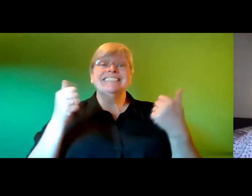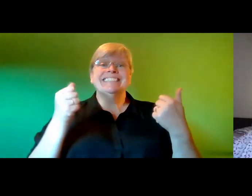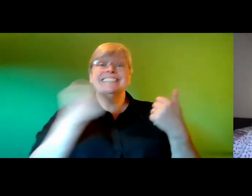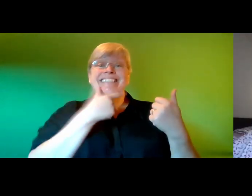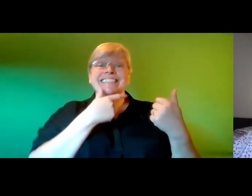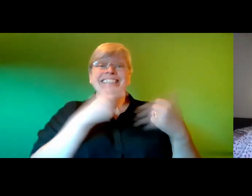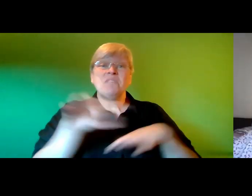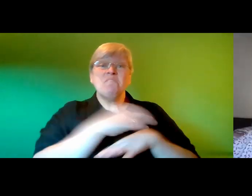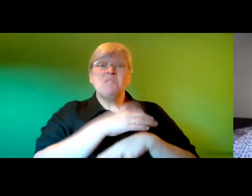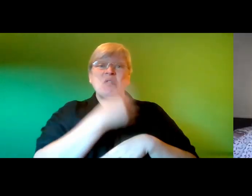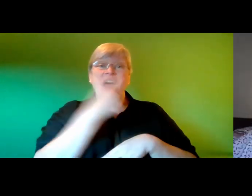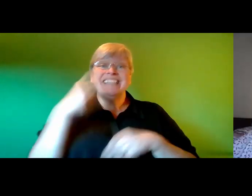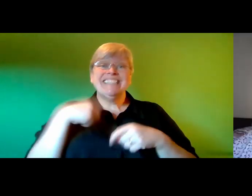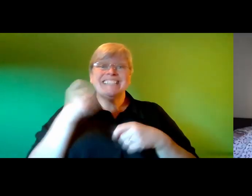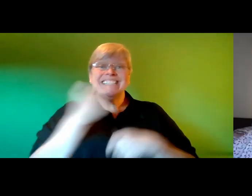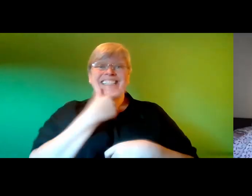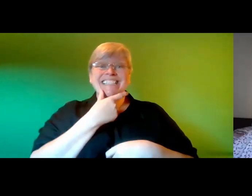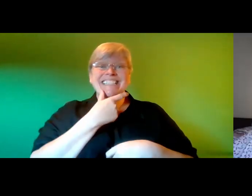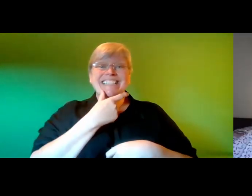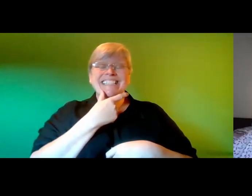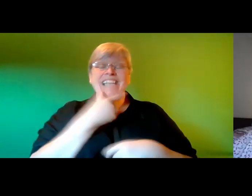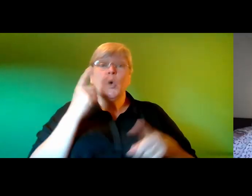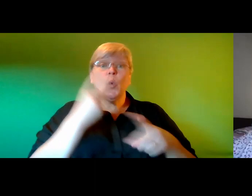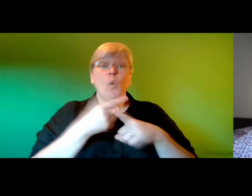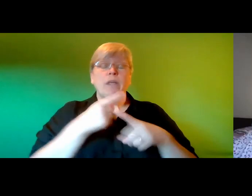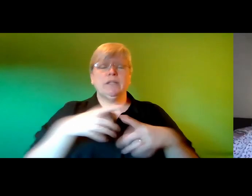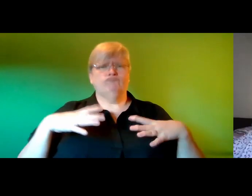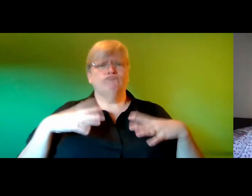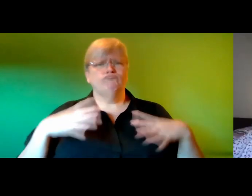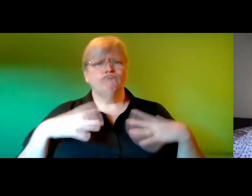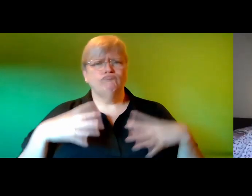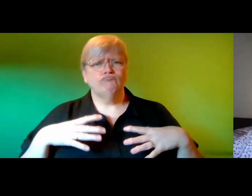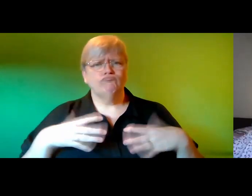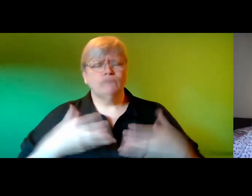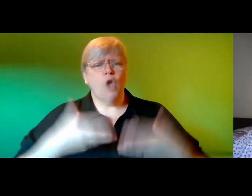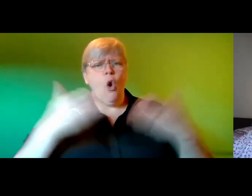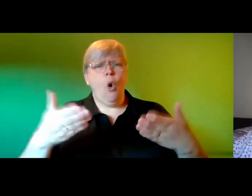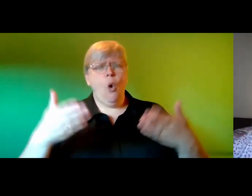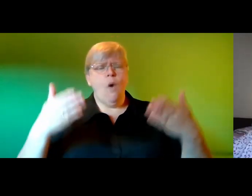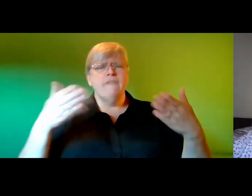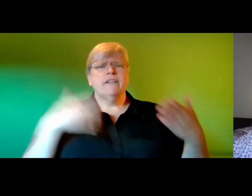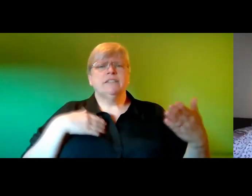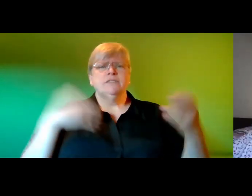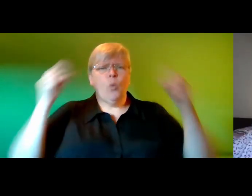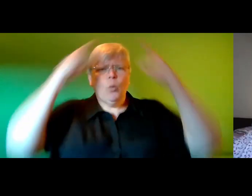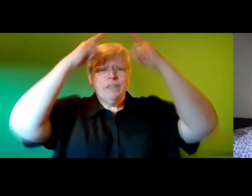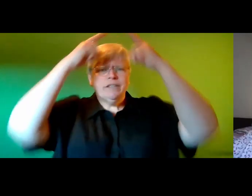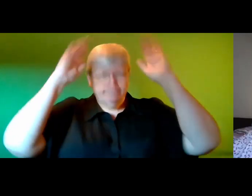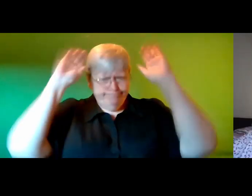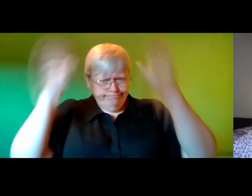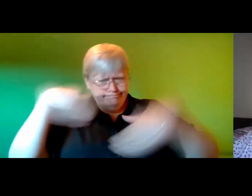eyes and a wrinkly smile he quickly corrected his posture and offered the wizened spellcaster an extravagant bow